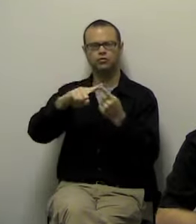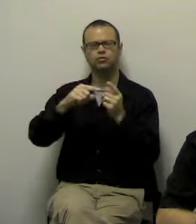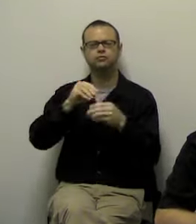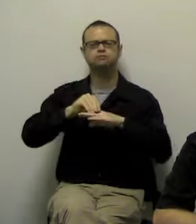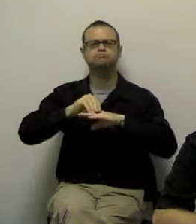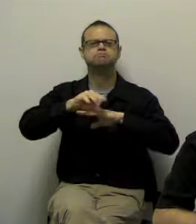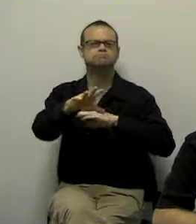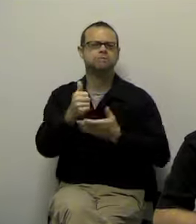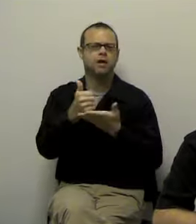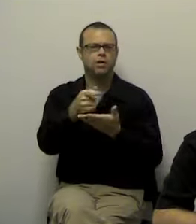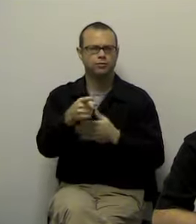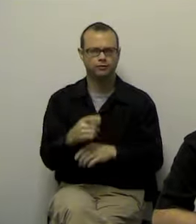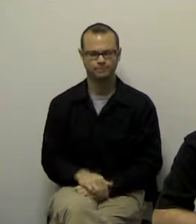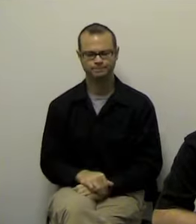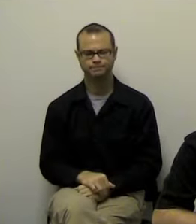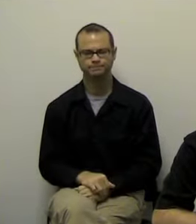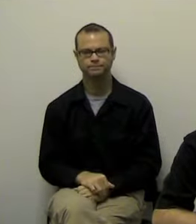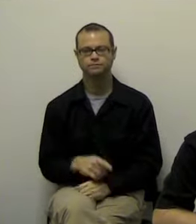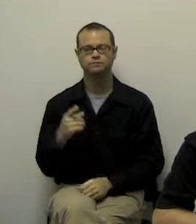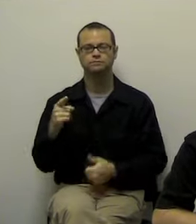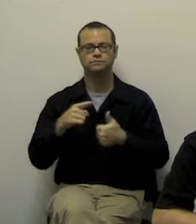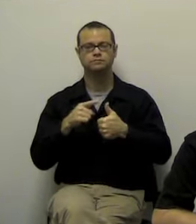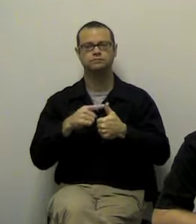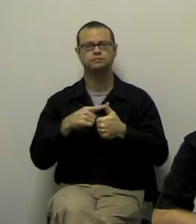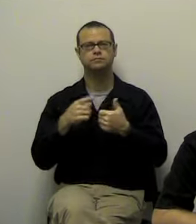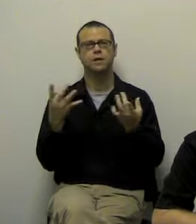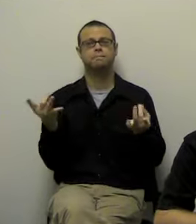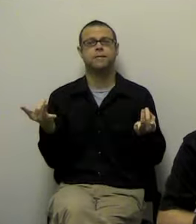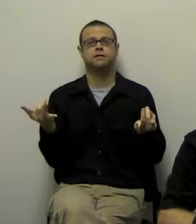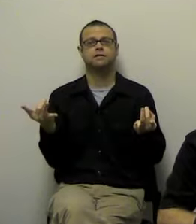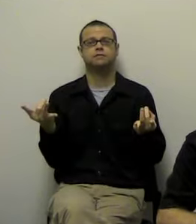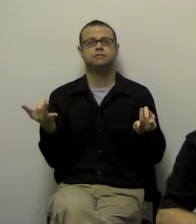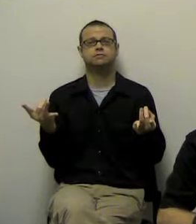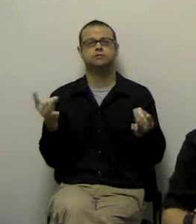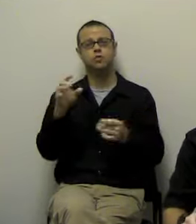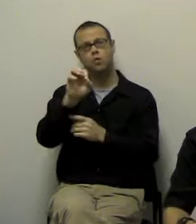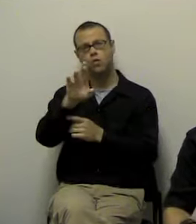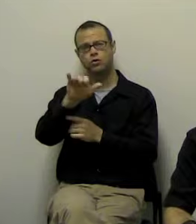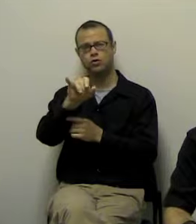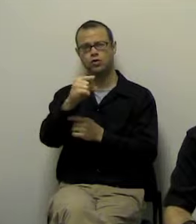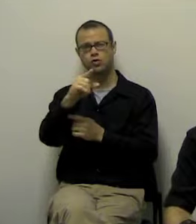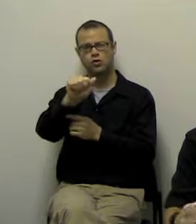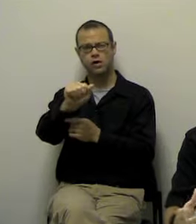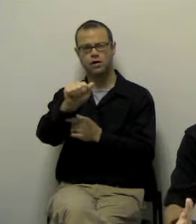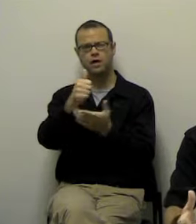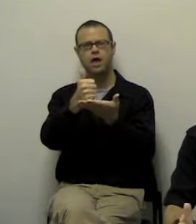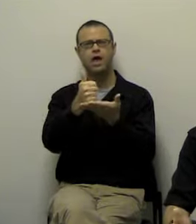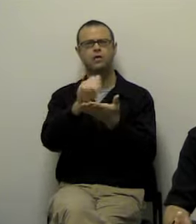would be to try meditation or yoga. This will ease your mind, and you'll feel better,